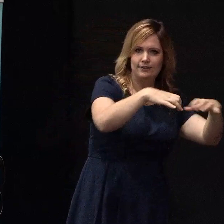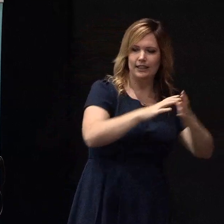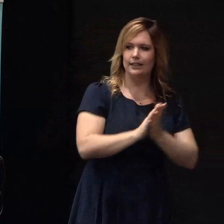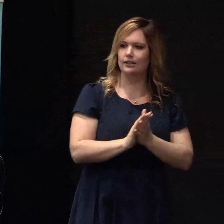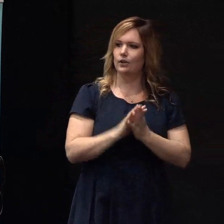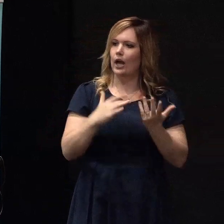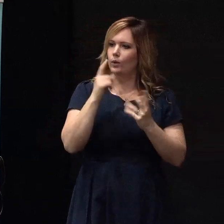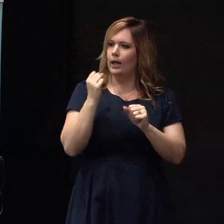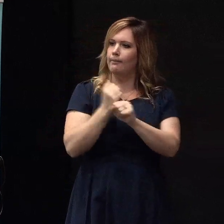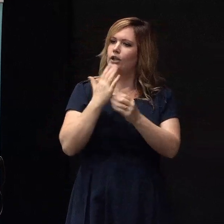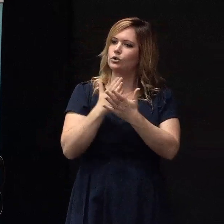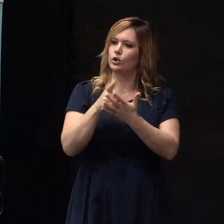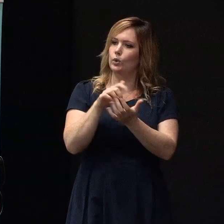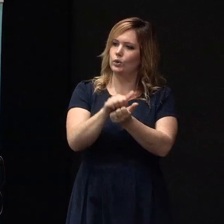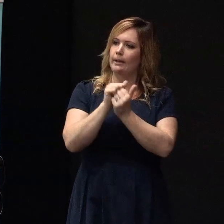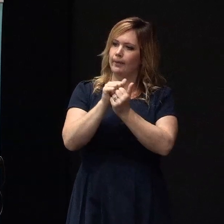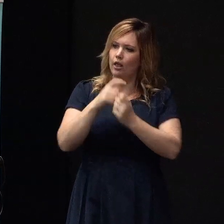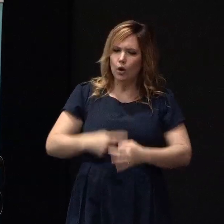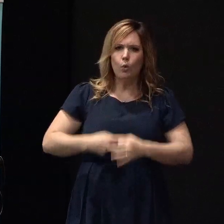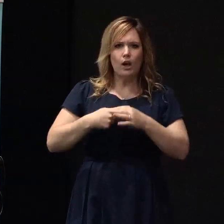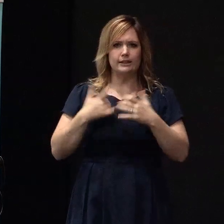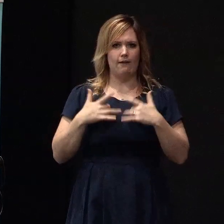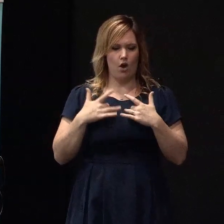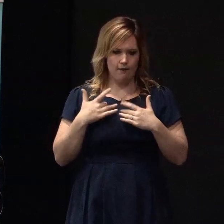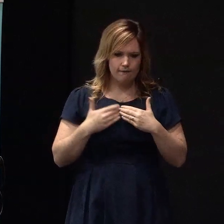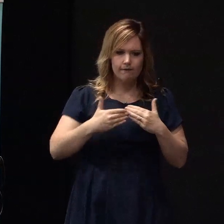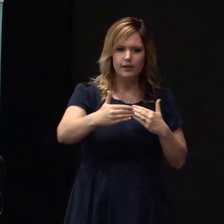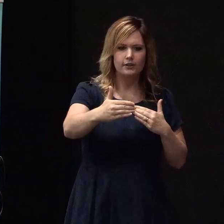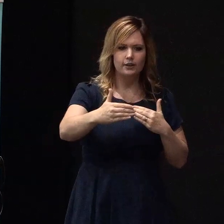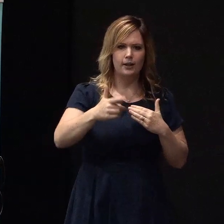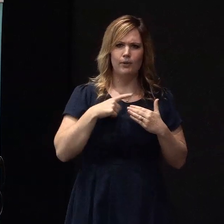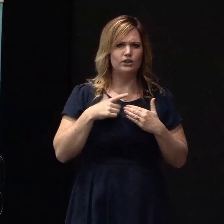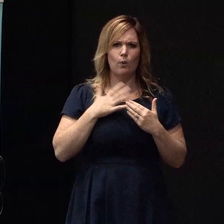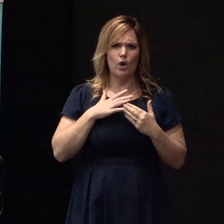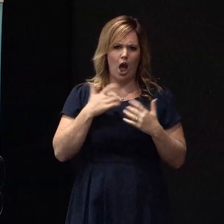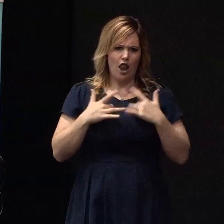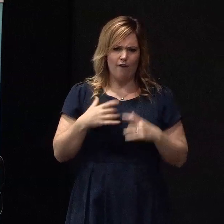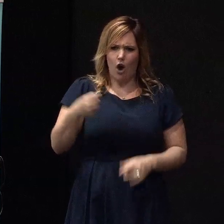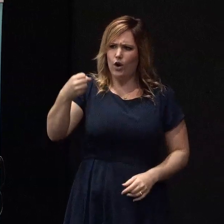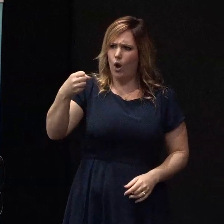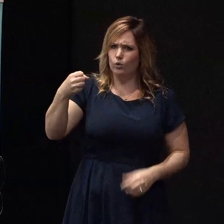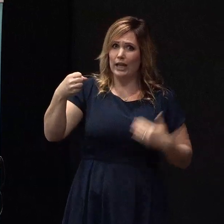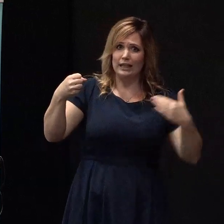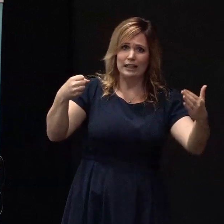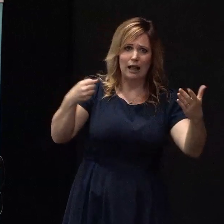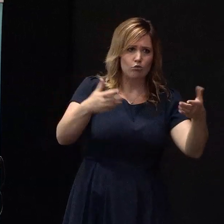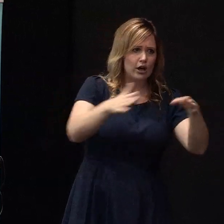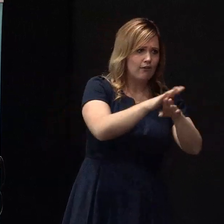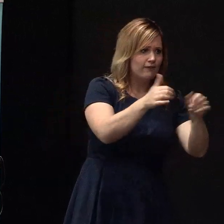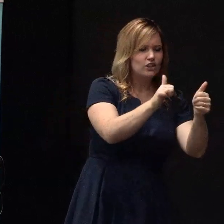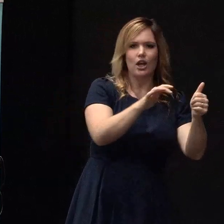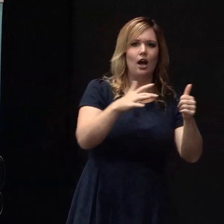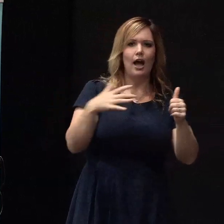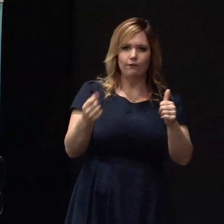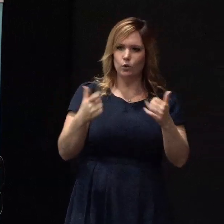the period of recovery? So it is long, we know that. So how can you, rather than put your life aside until everything's completed, how can you